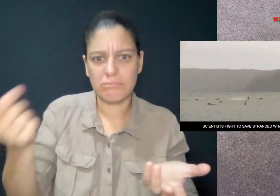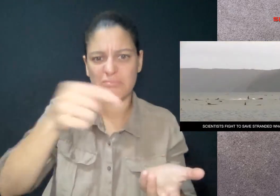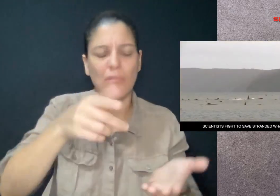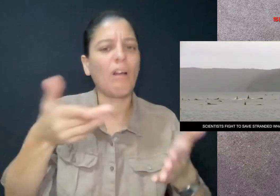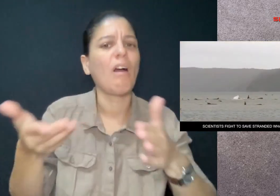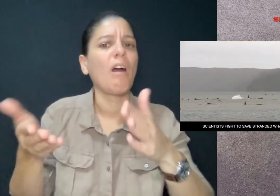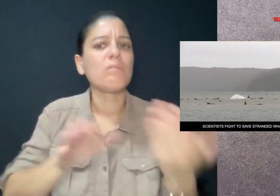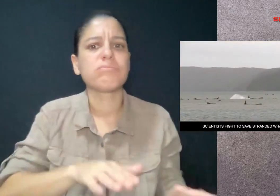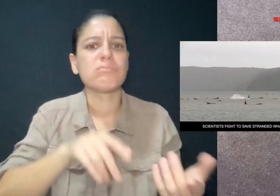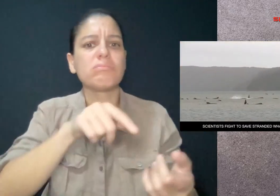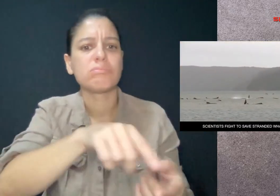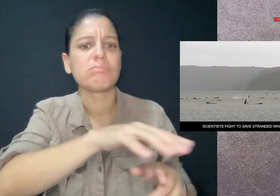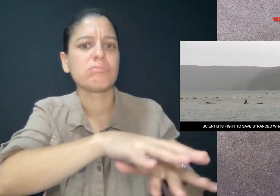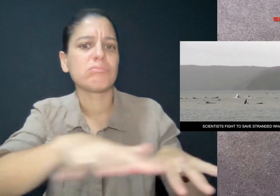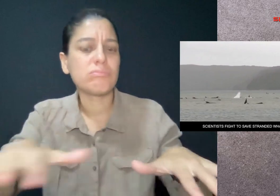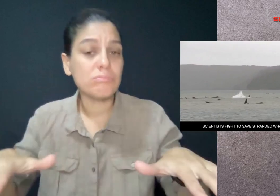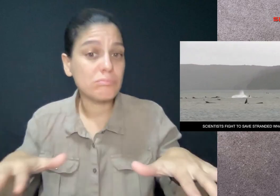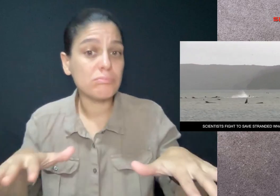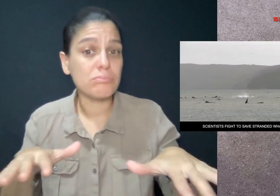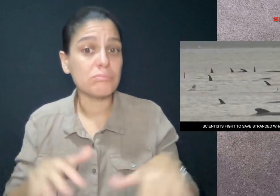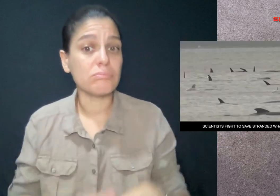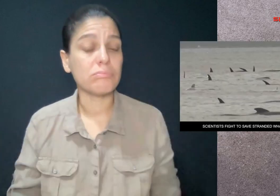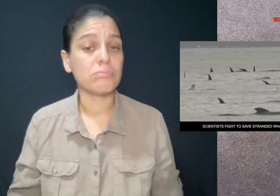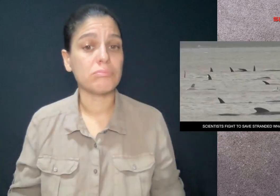and stranded themselves on the beach again.